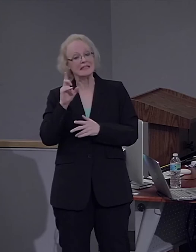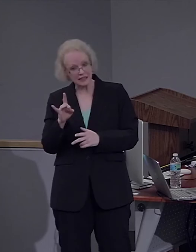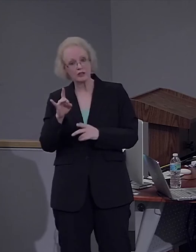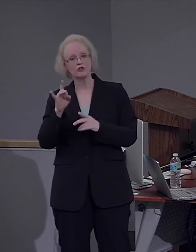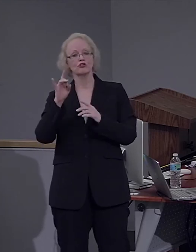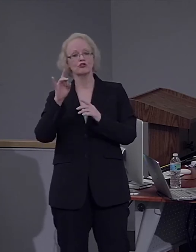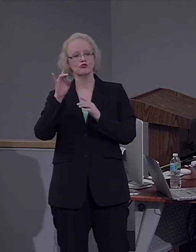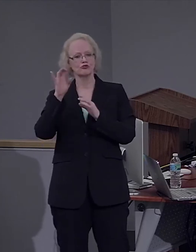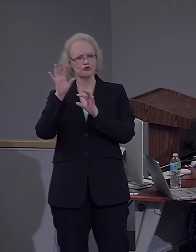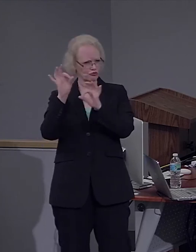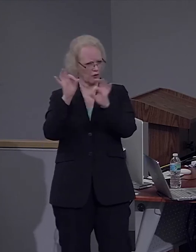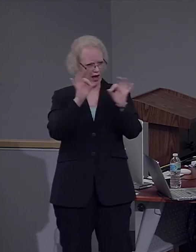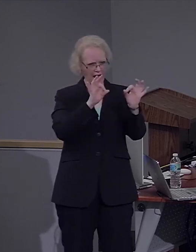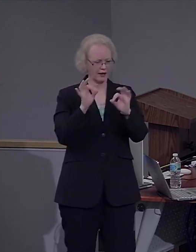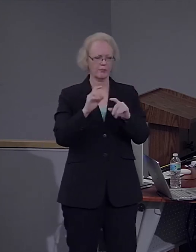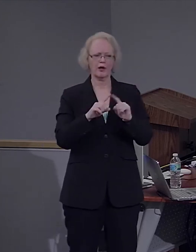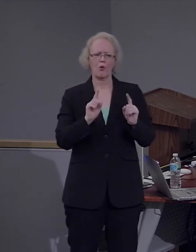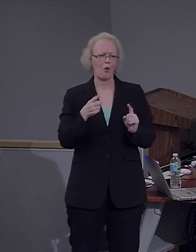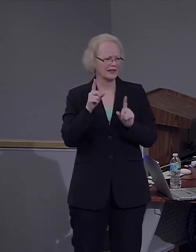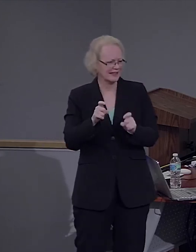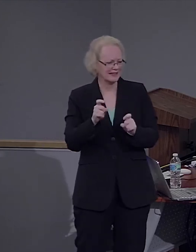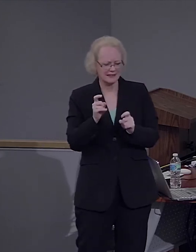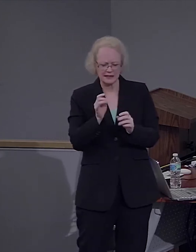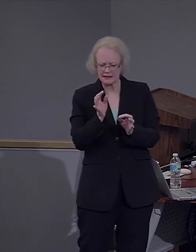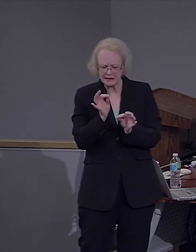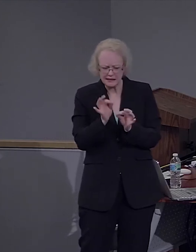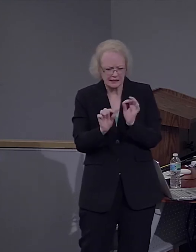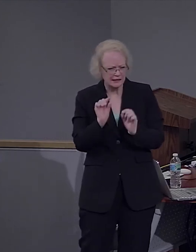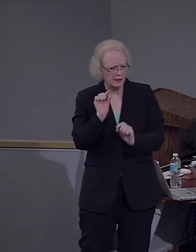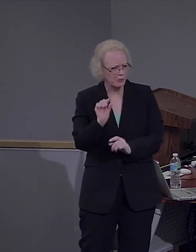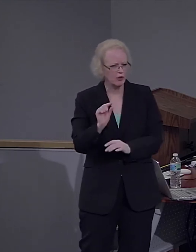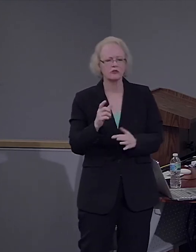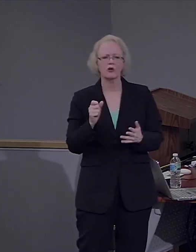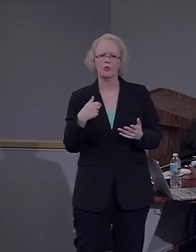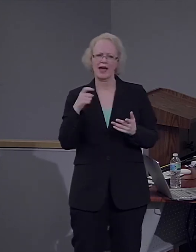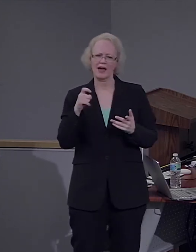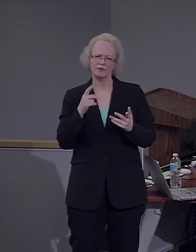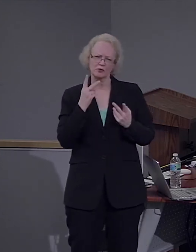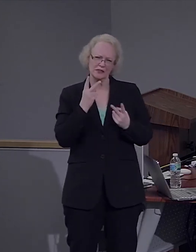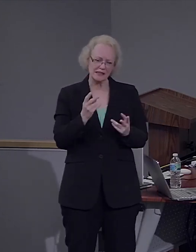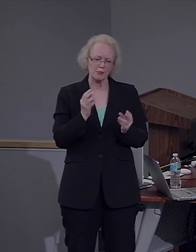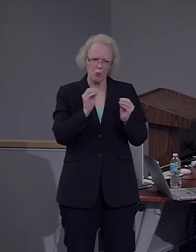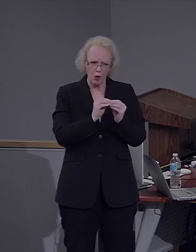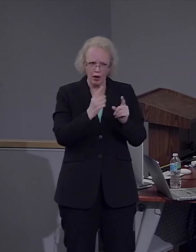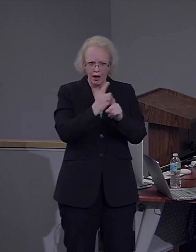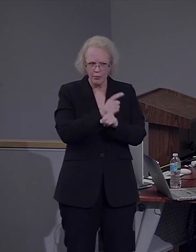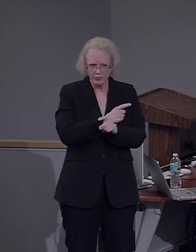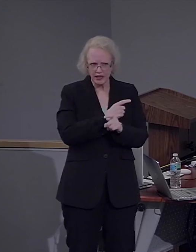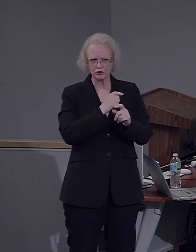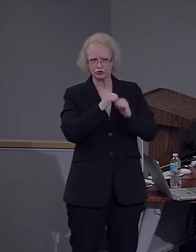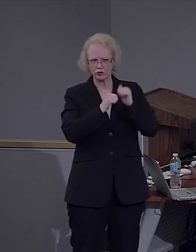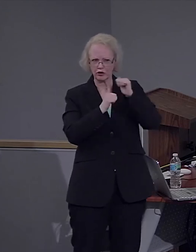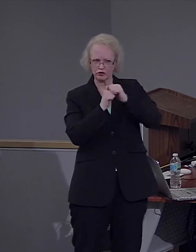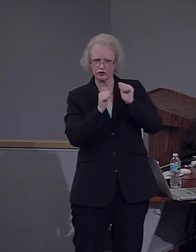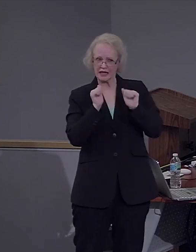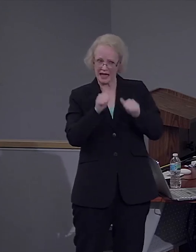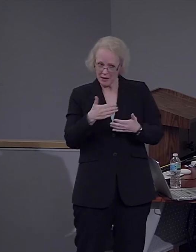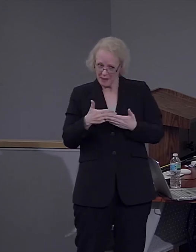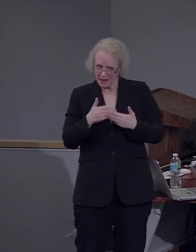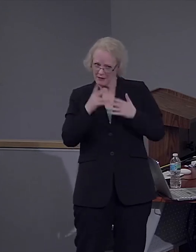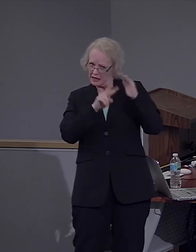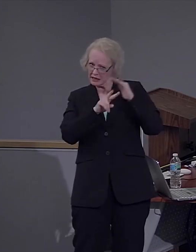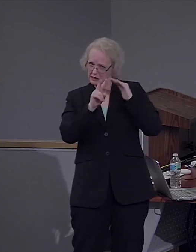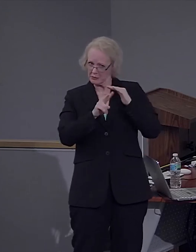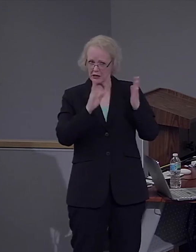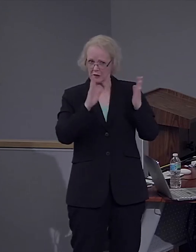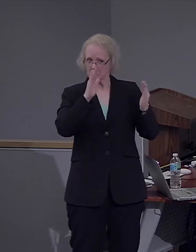but only simple structures were tested. So, we would have to see whether this sort of more complex structures can be anticipated by babies. And